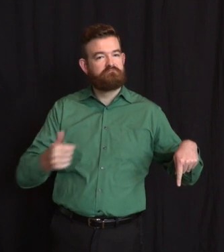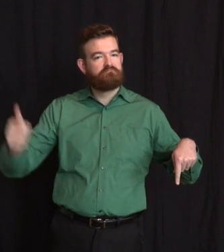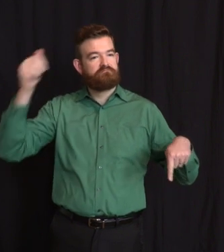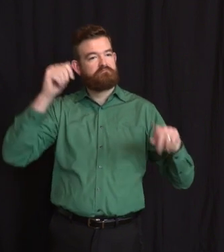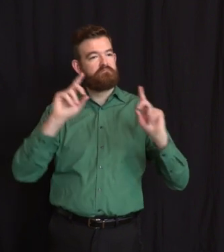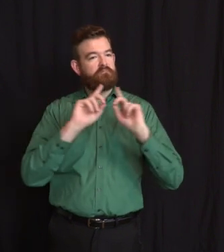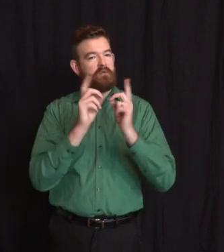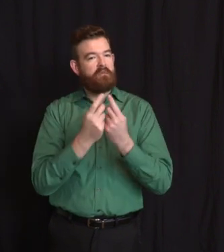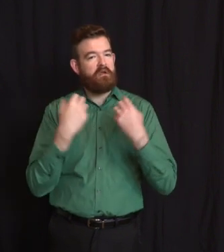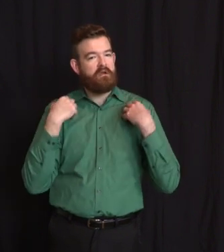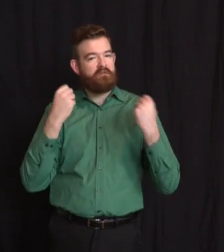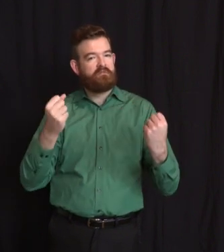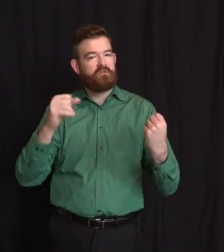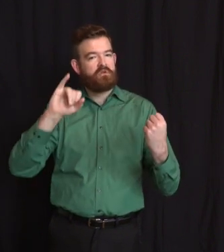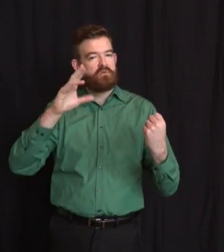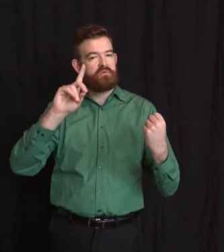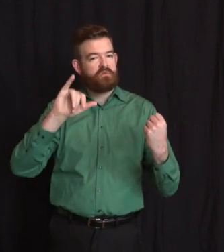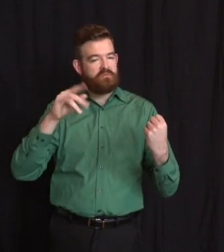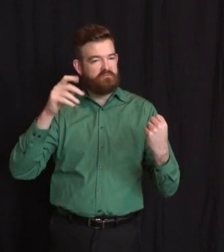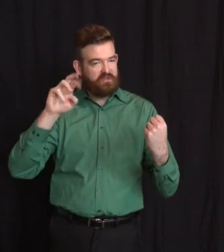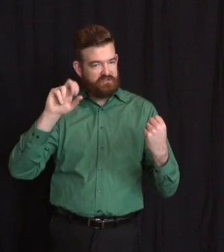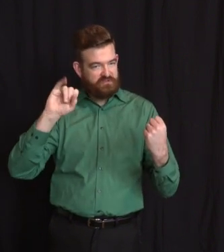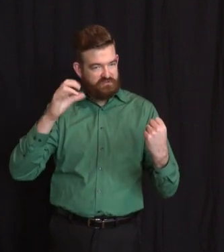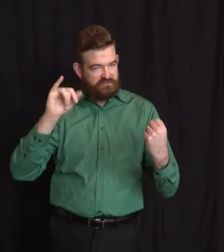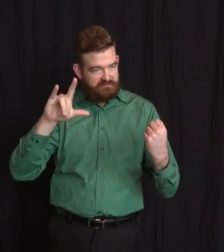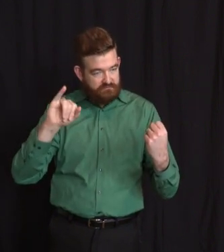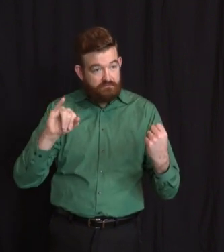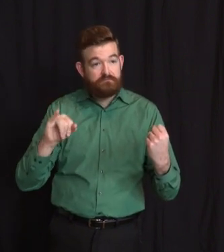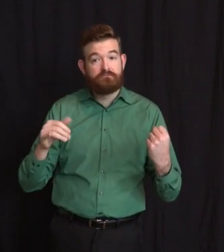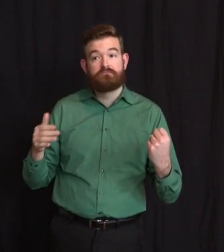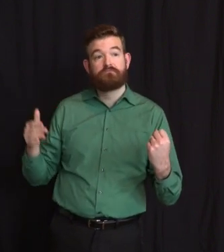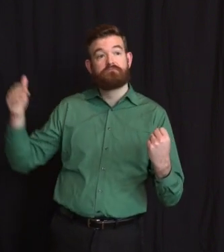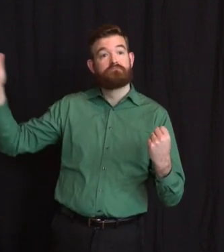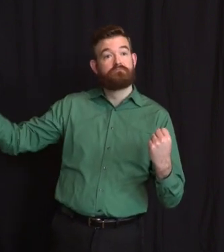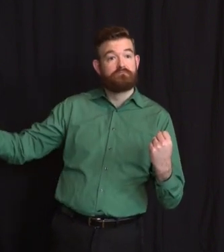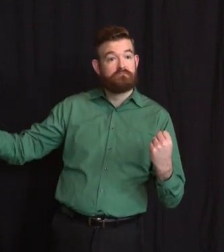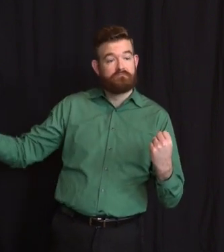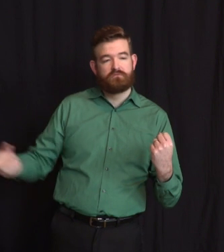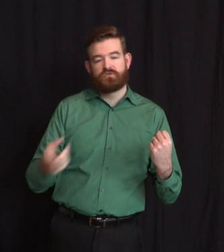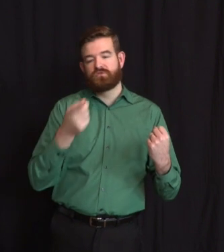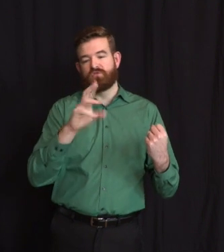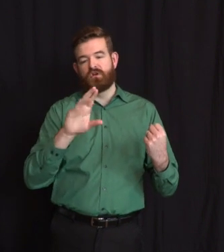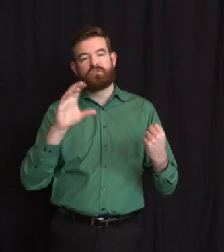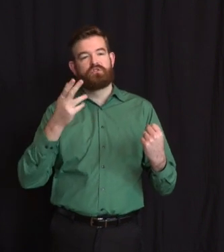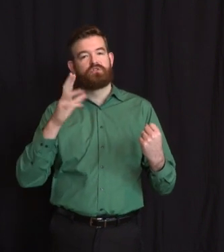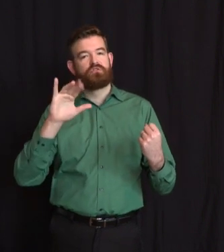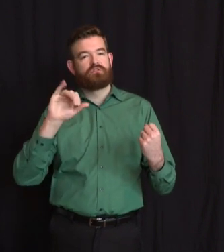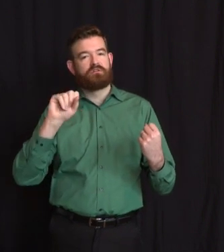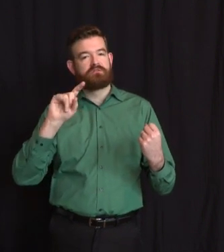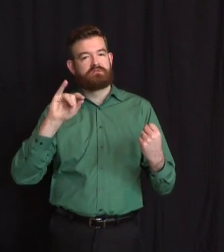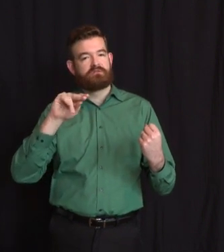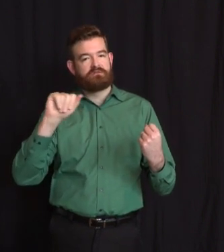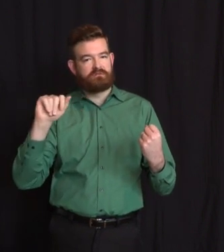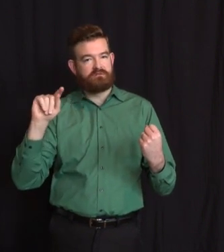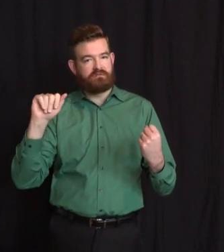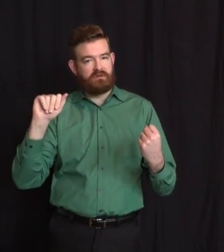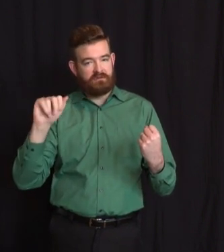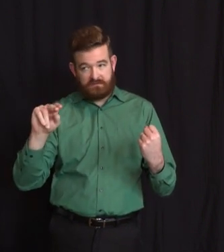no introduction at this point, State Epidemiologist Dr. Christina Tan. Thank you, ladies. And to my left, another guy who needs no introduction,